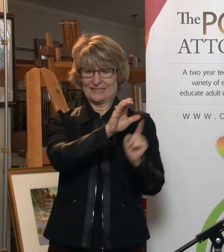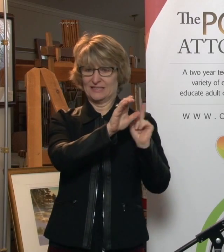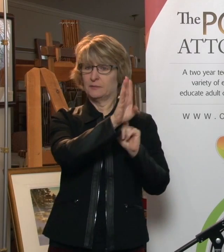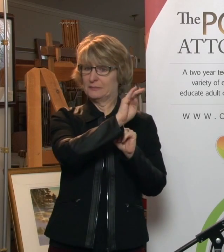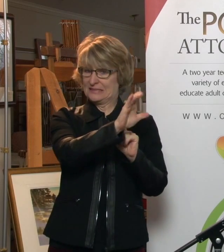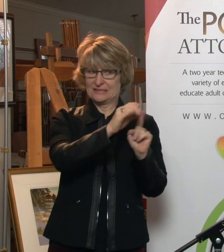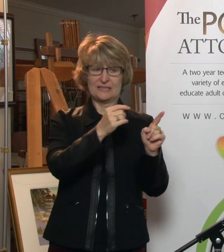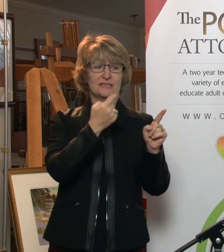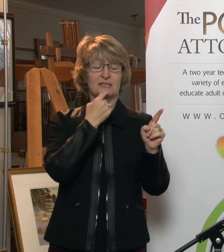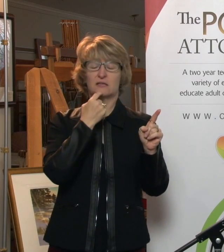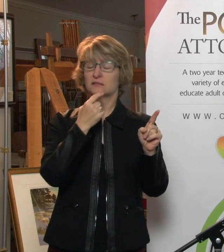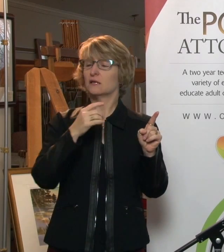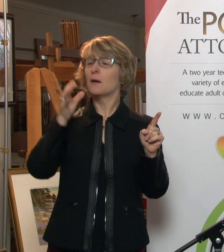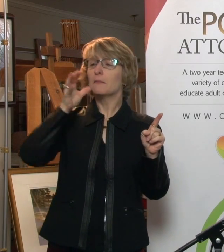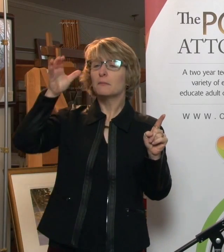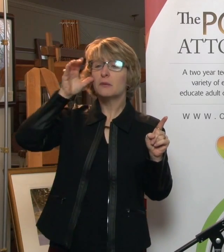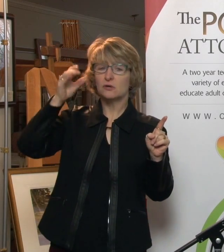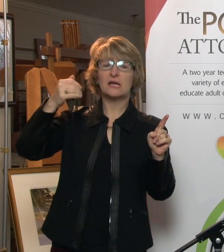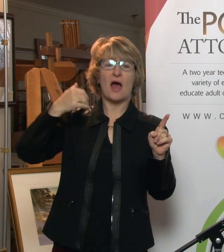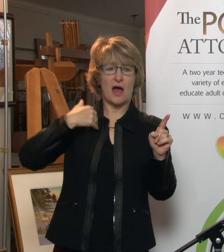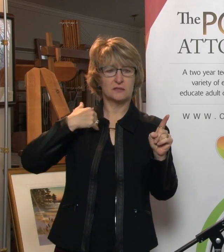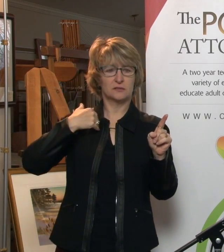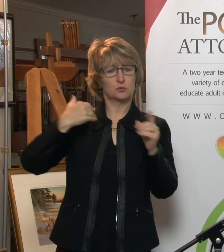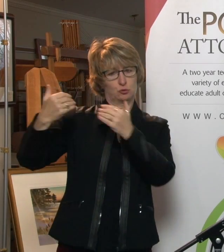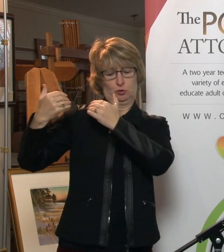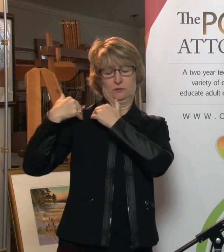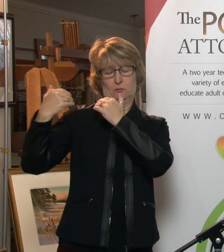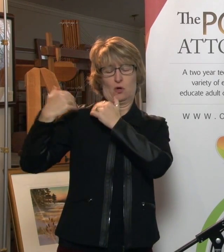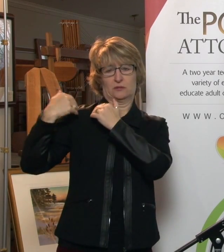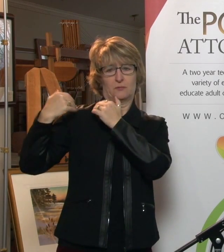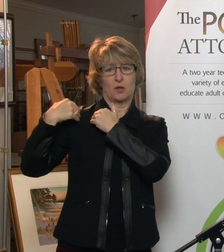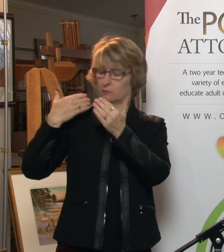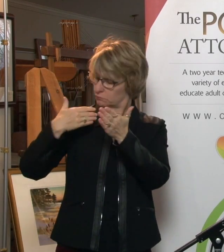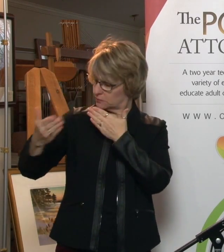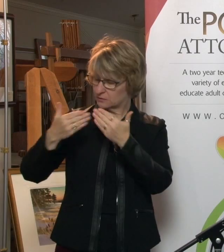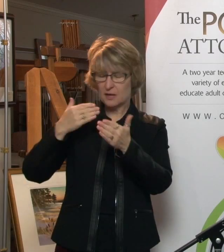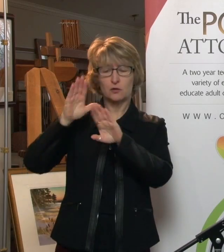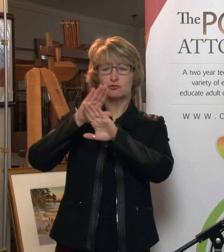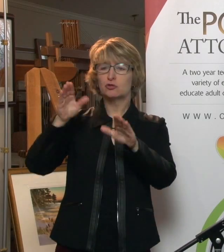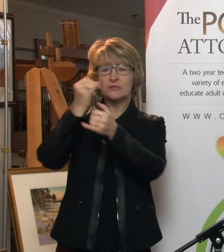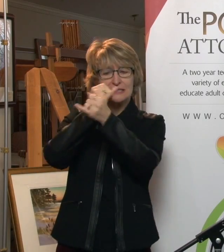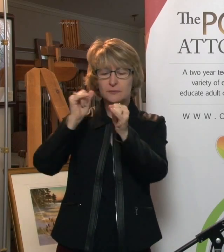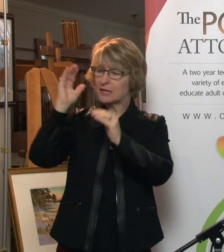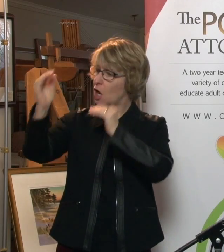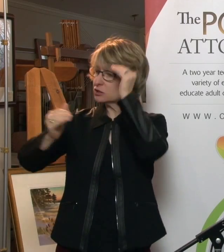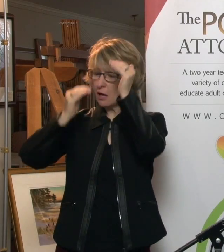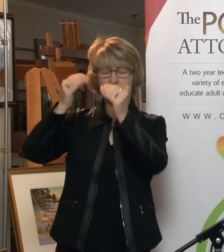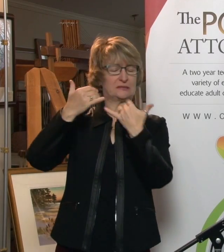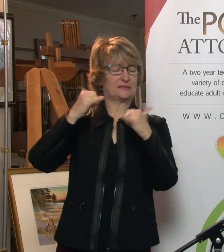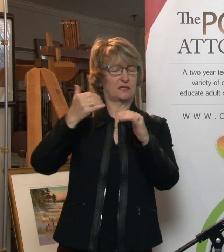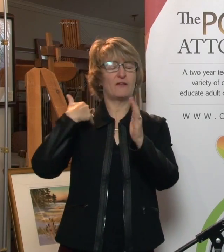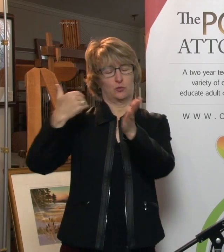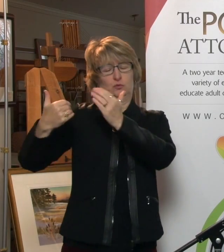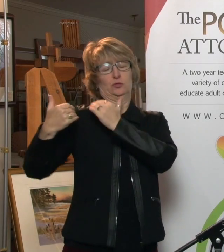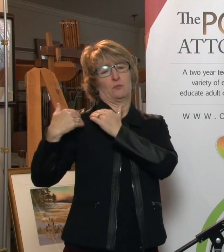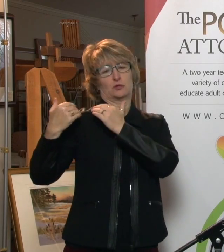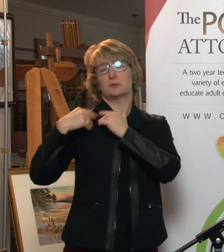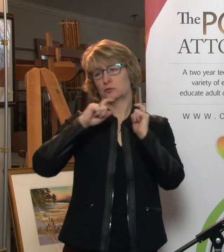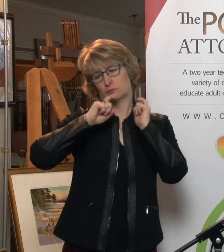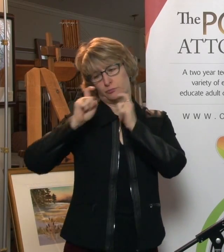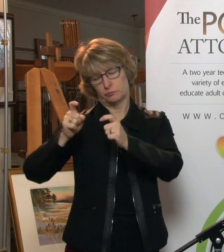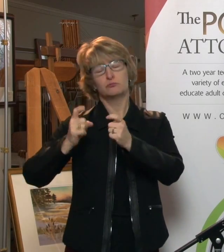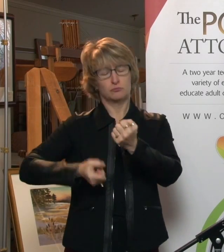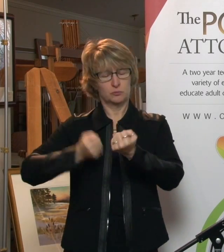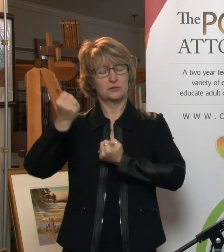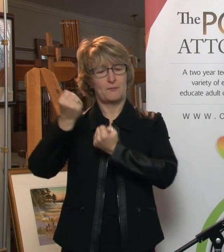moral obligation to benefit even adult independent children. So if you were in British Columbia to